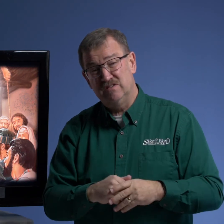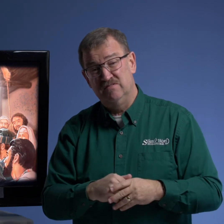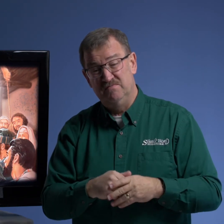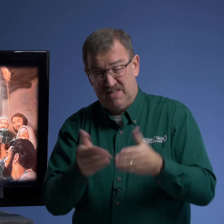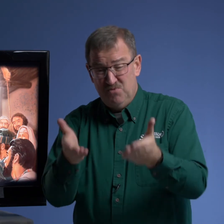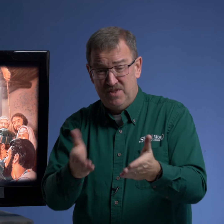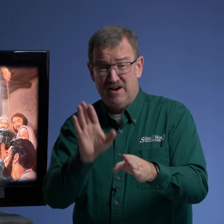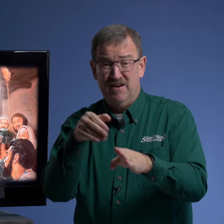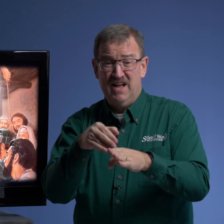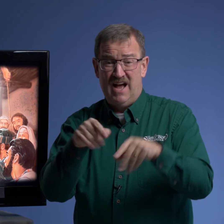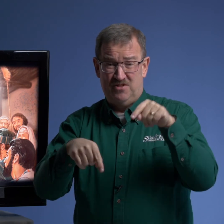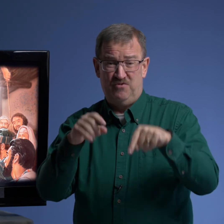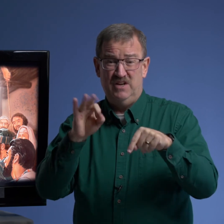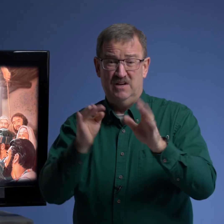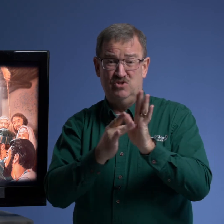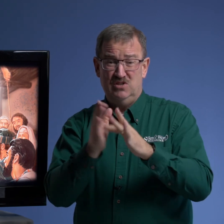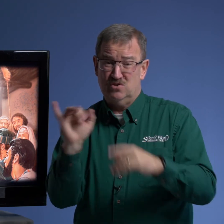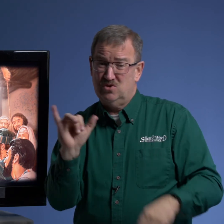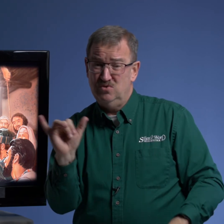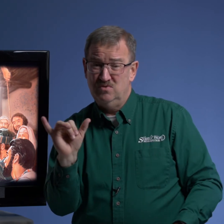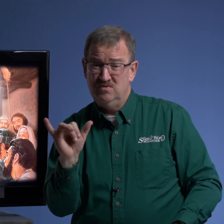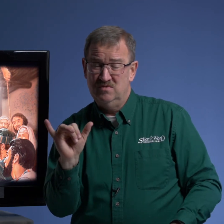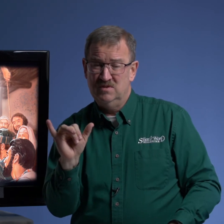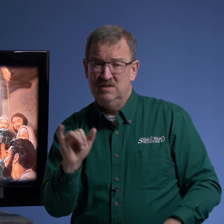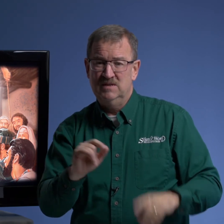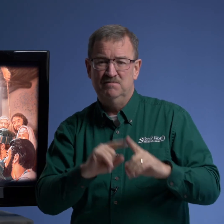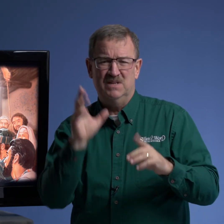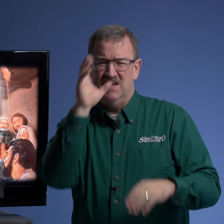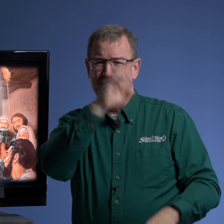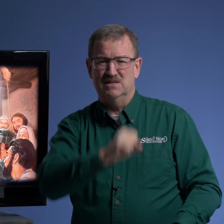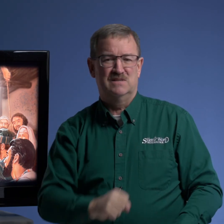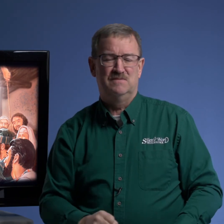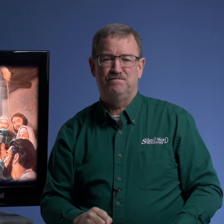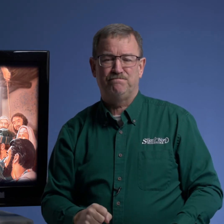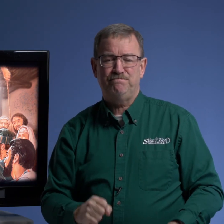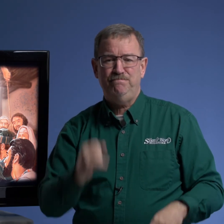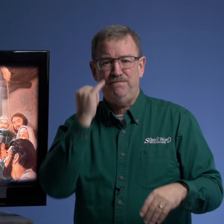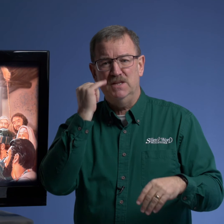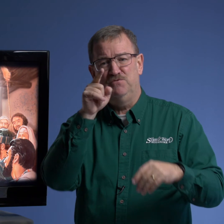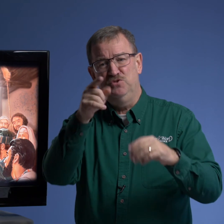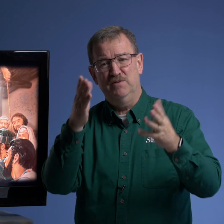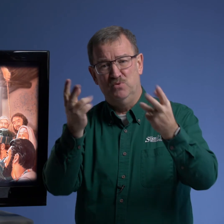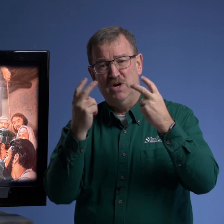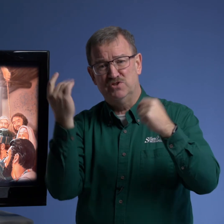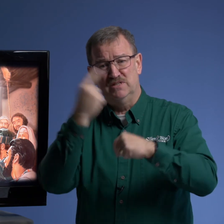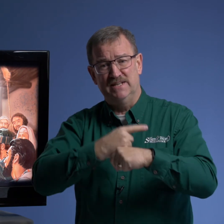they were there at the feet of jesus too but they missed if you have been watching today